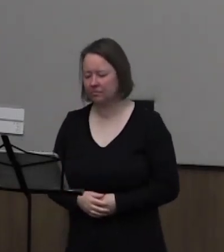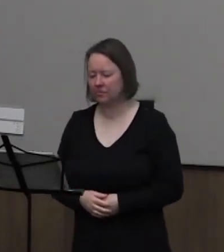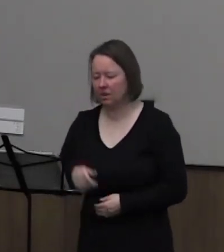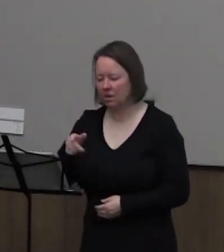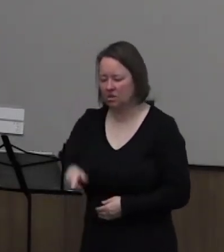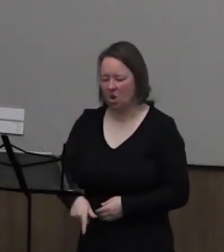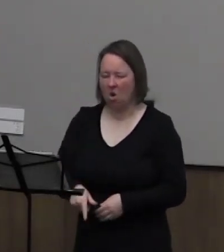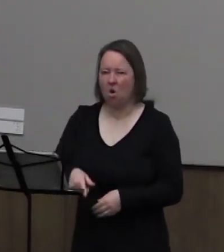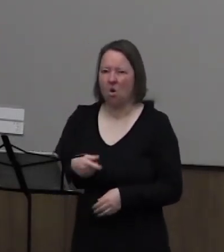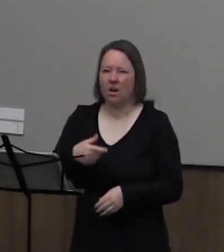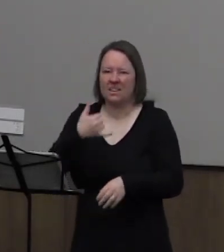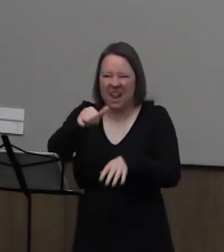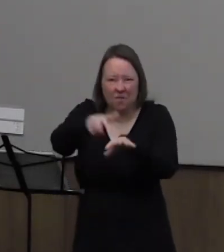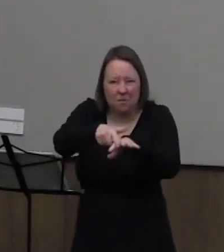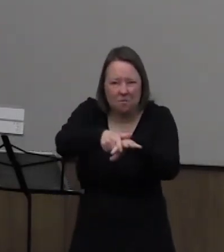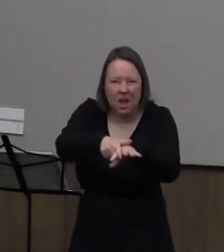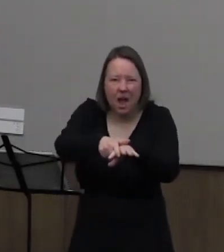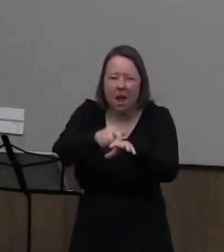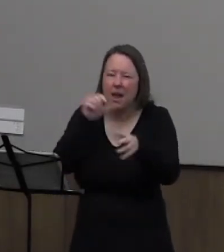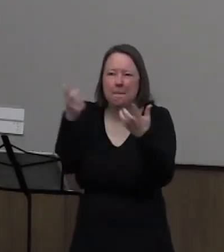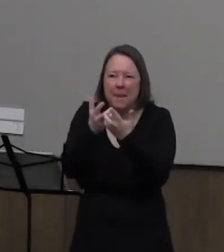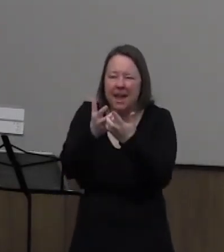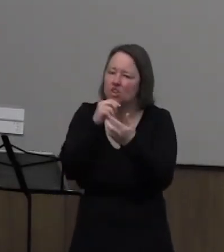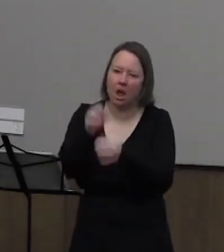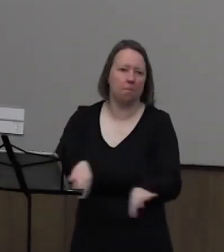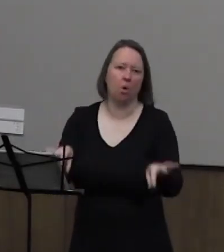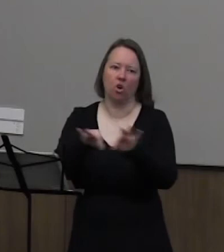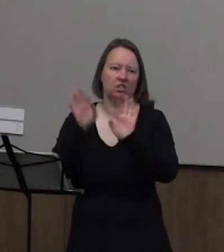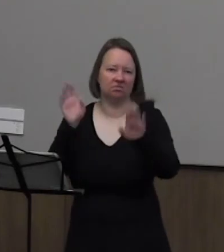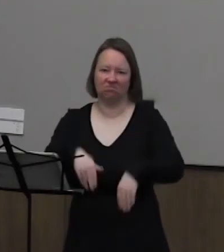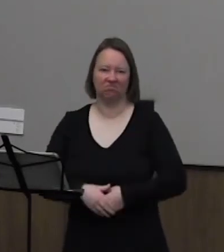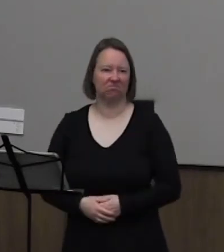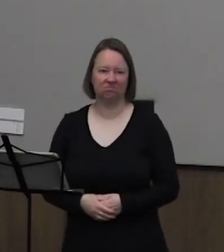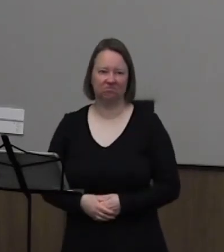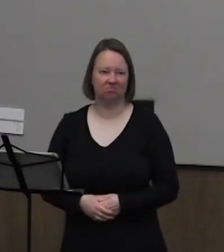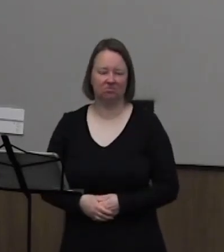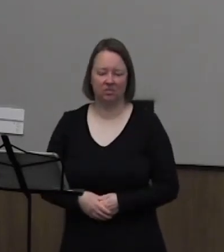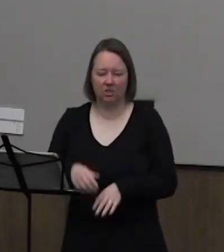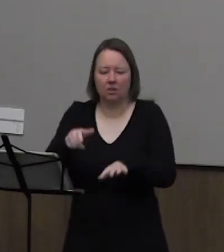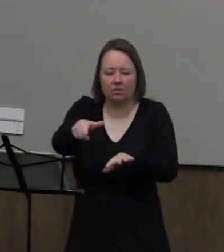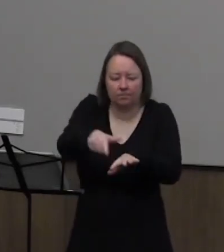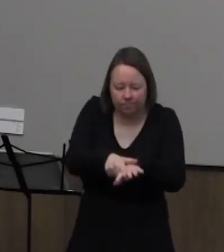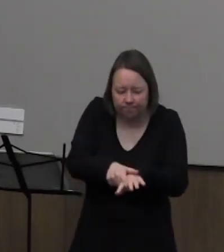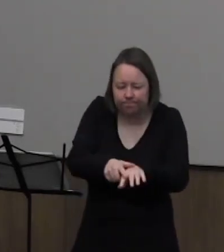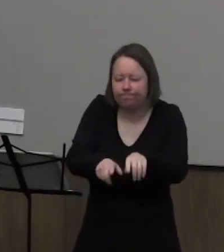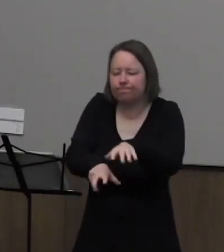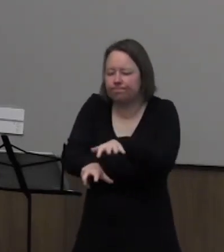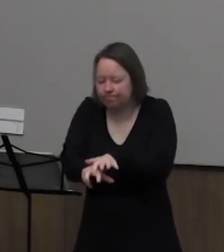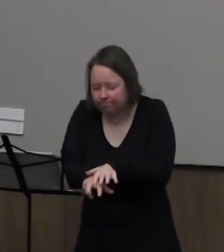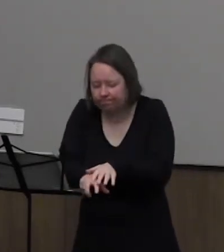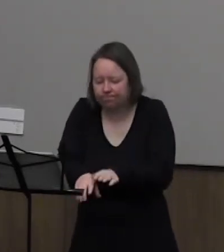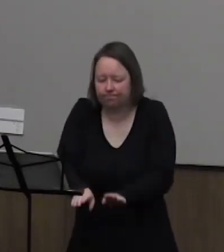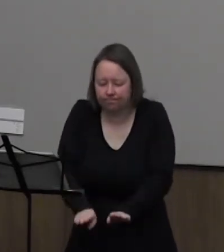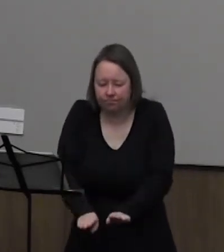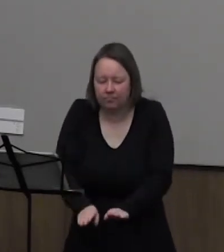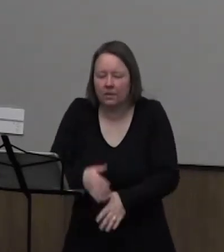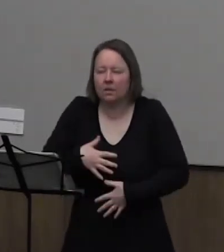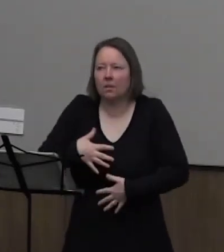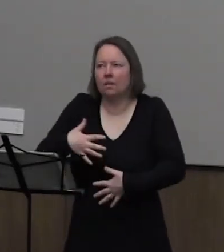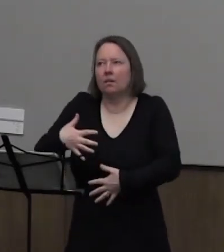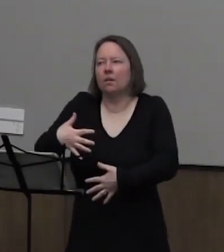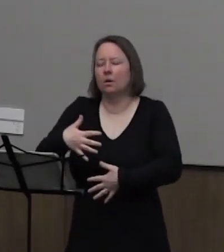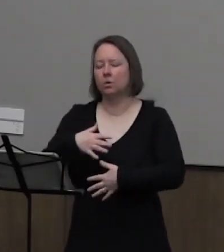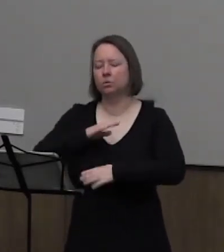matched no longer wasn't of much importance at that time. She slid her feet into the yellow flip-flops with a big sigh of